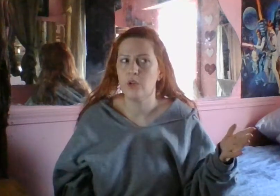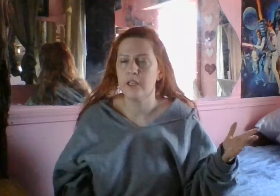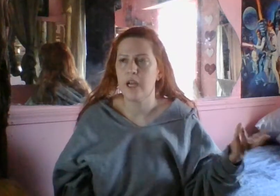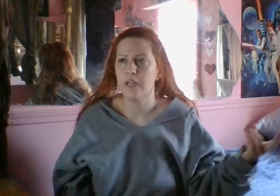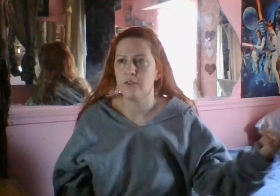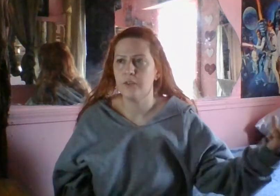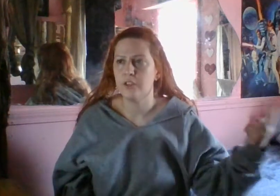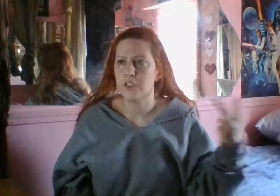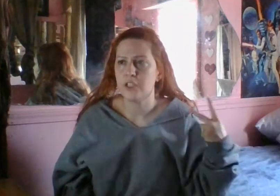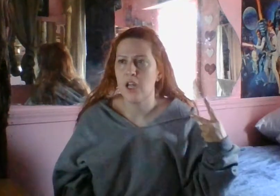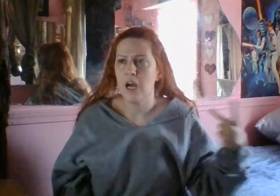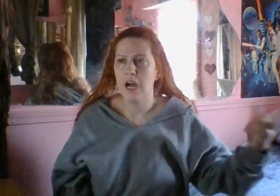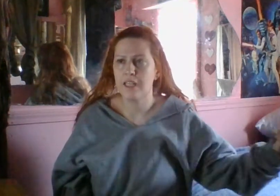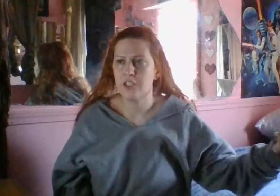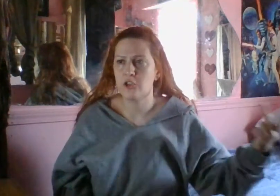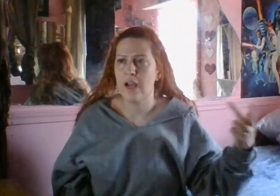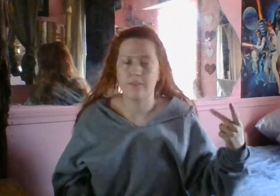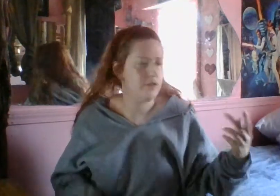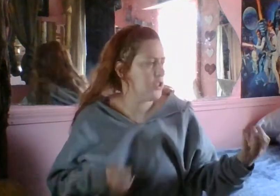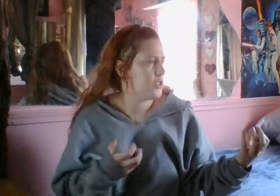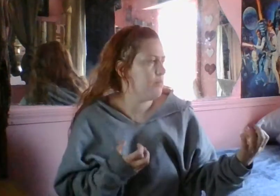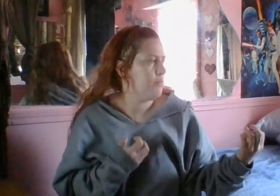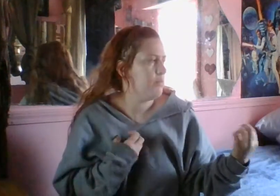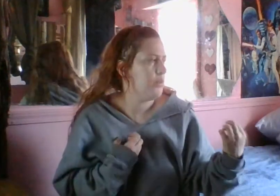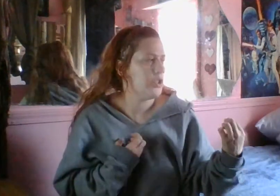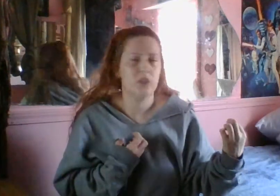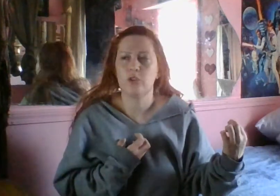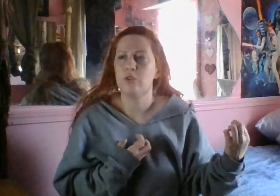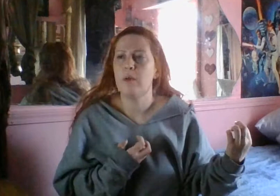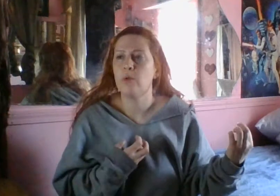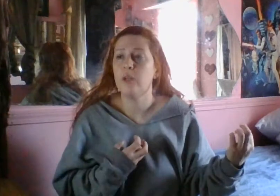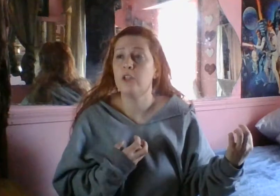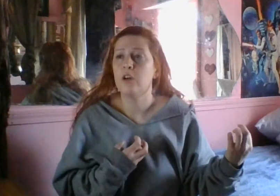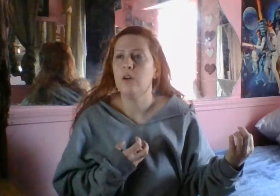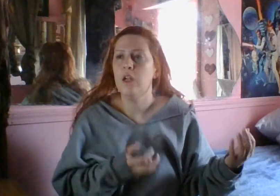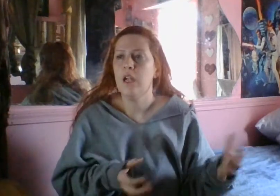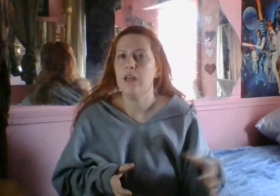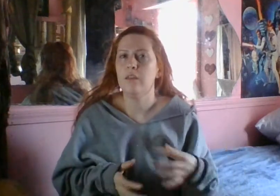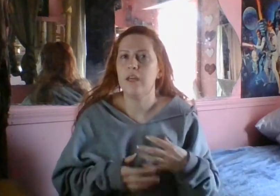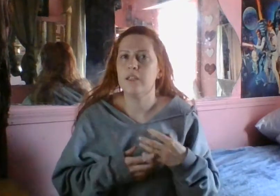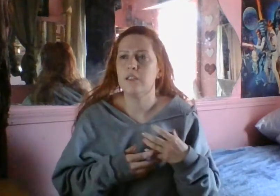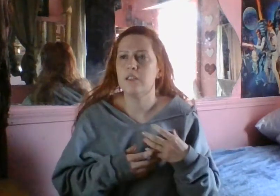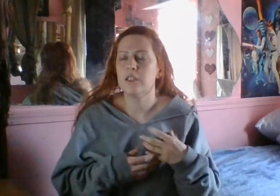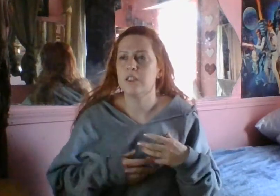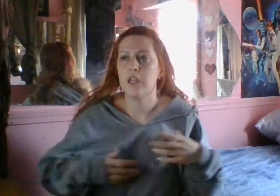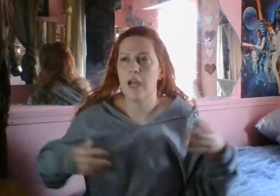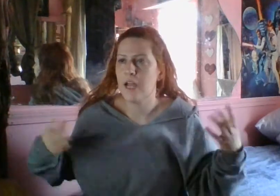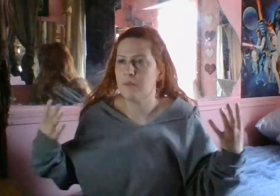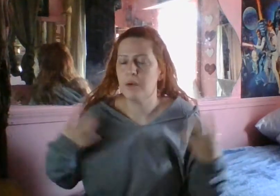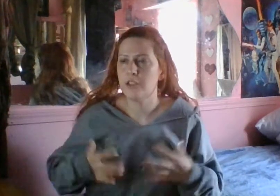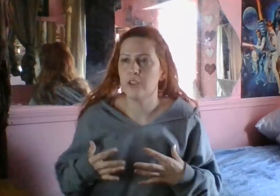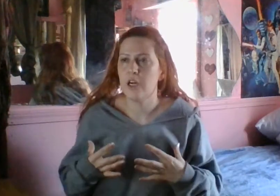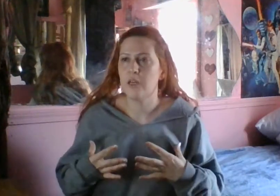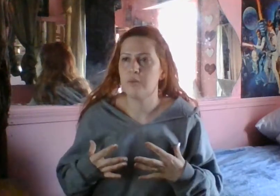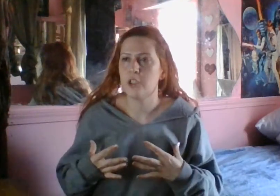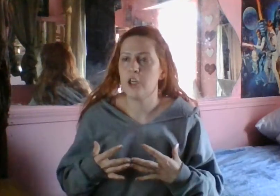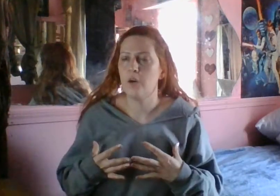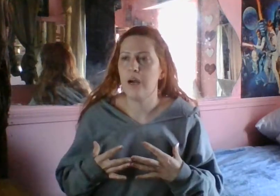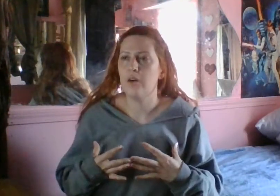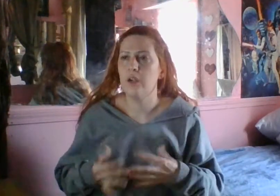morning. I could feel this ice draft just pushing through my window, and then I had bundled up to go out,